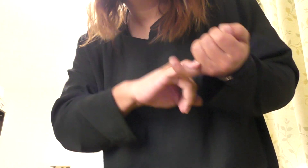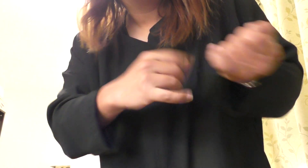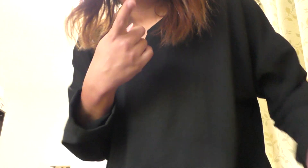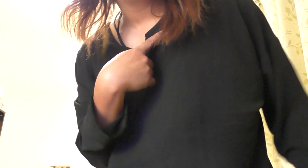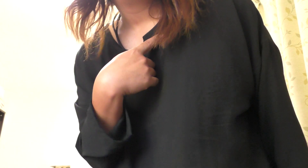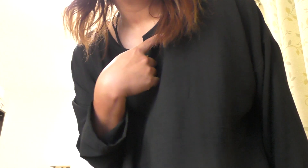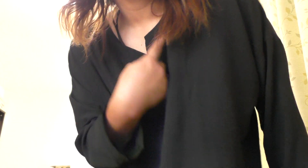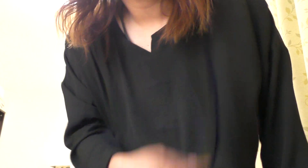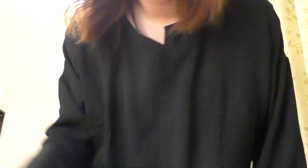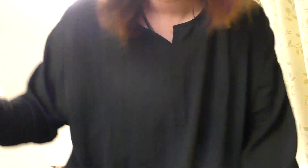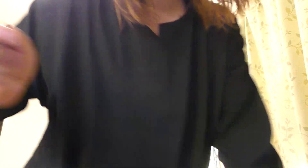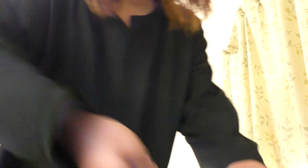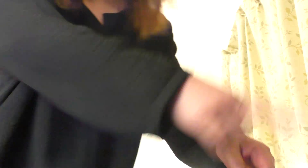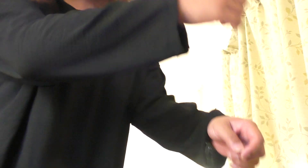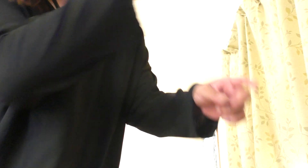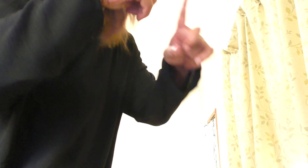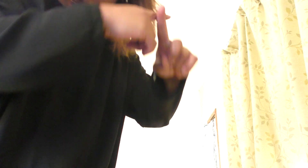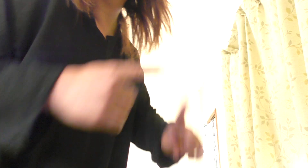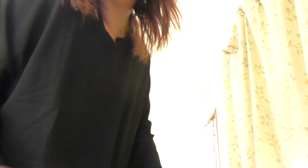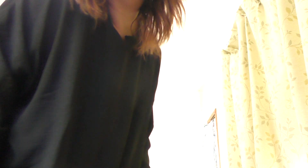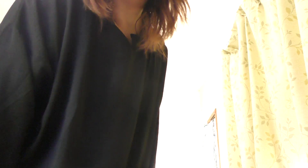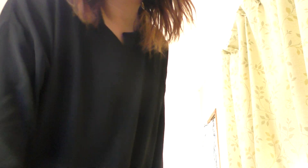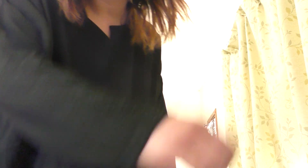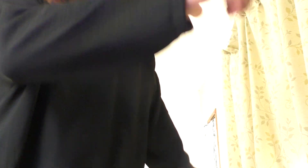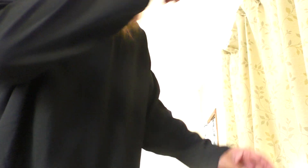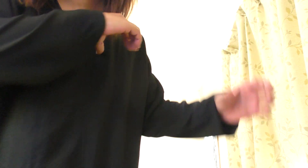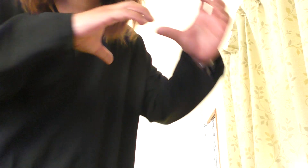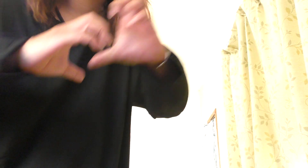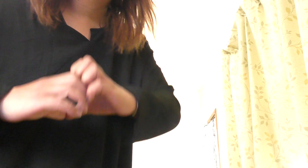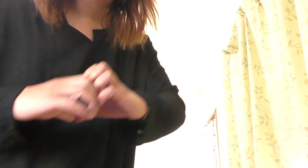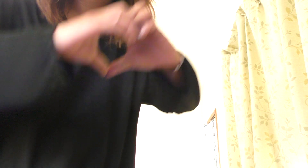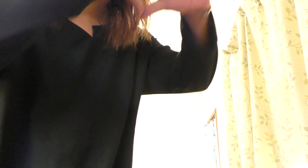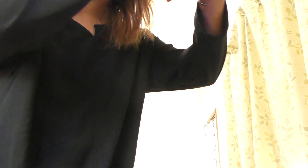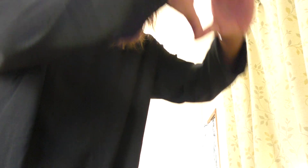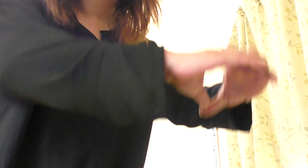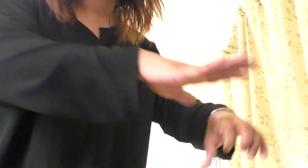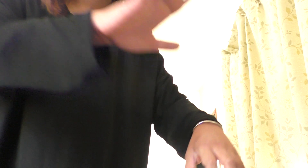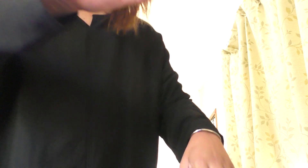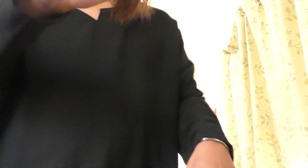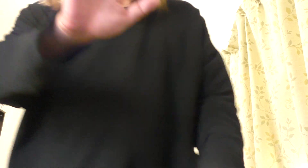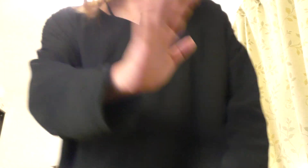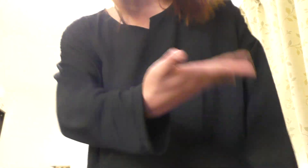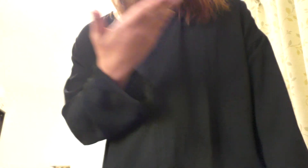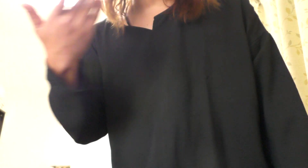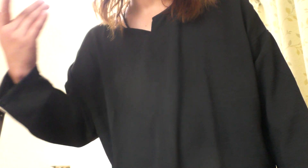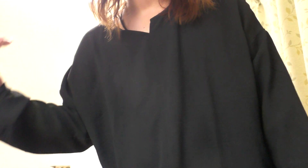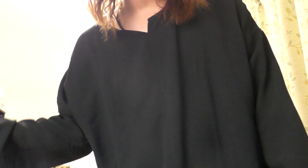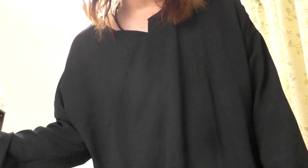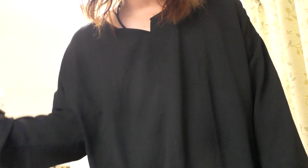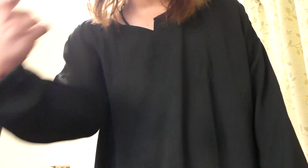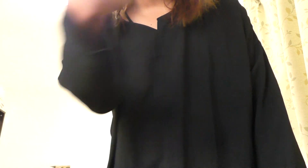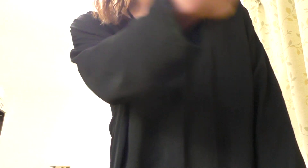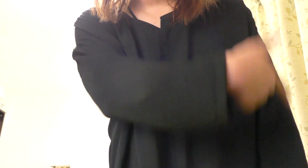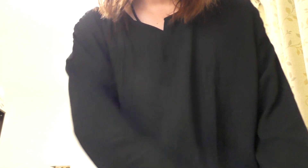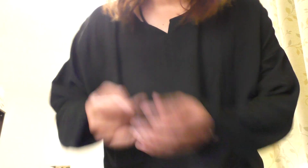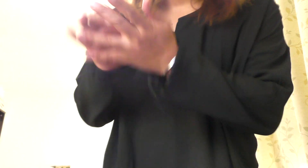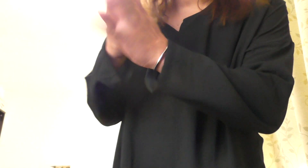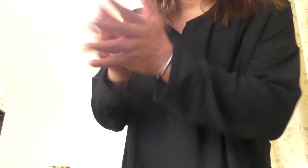again Last Christmas I gave you my heart But the very next day you